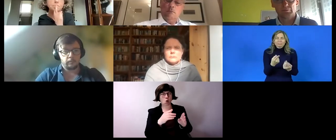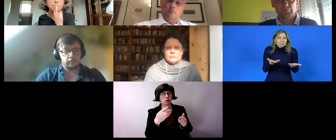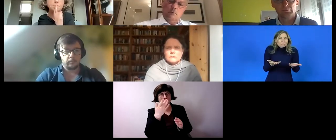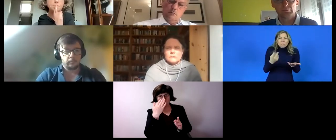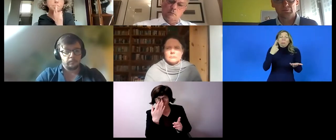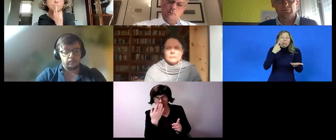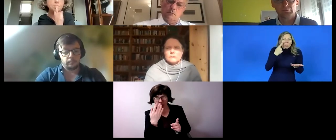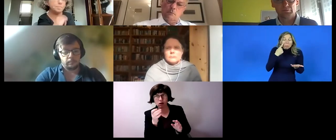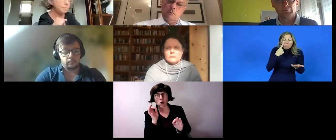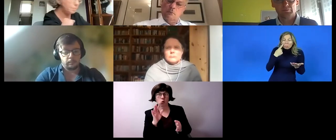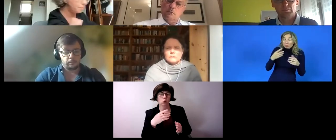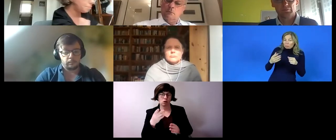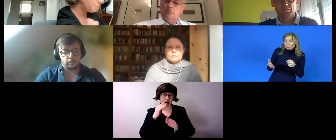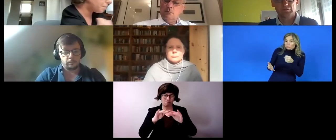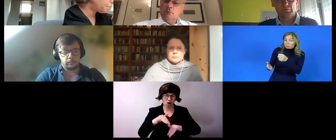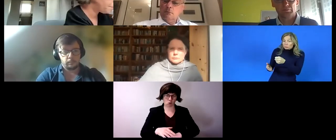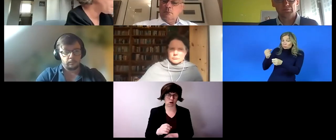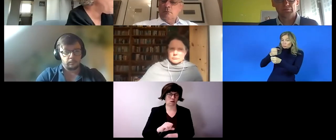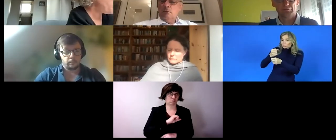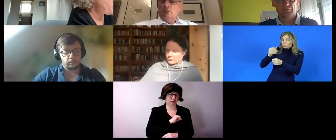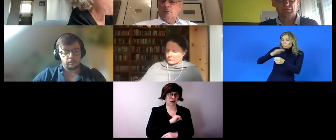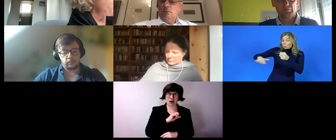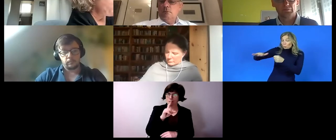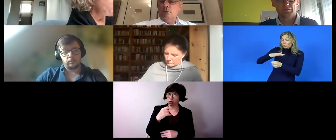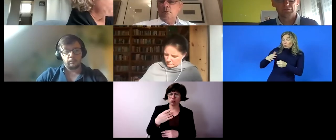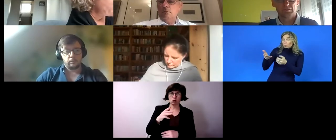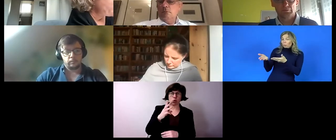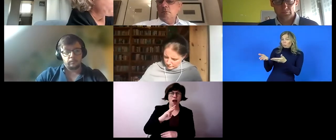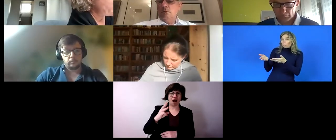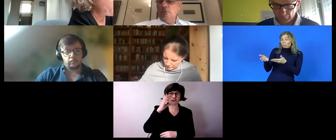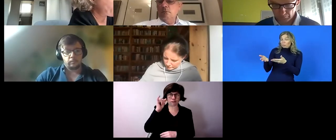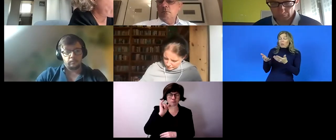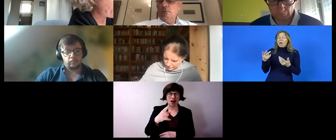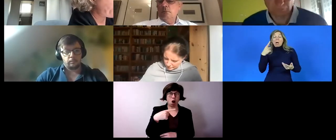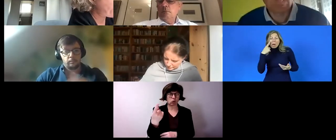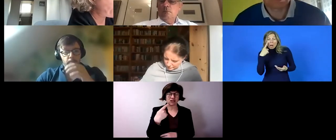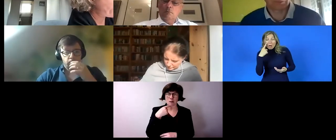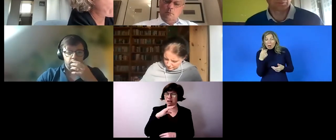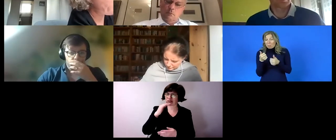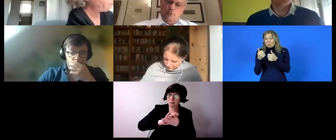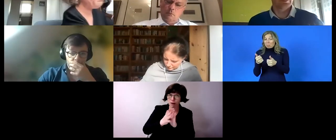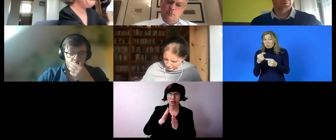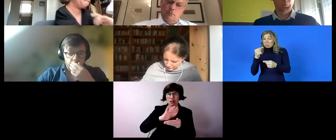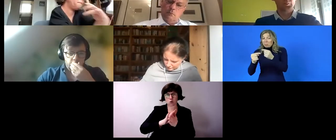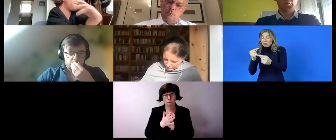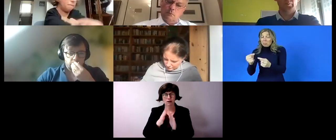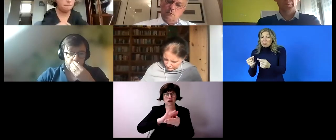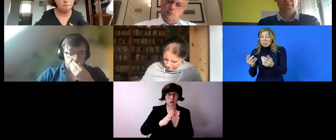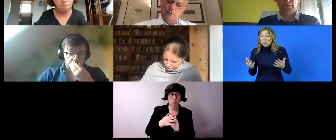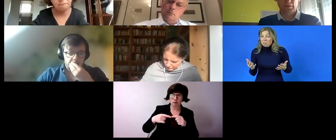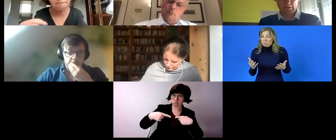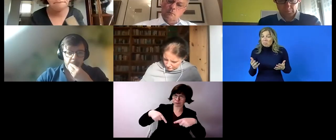certain um project is viable whether a way out of the workshop